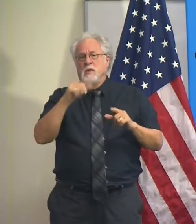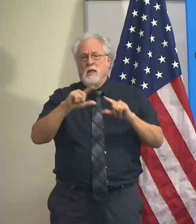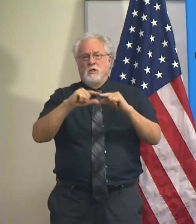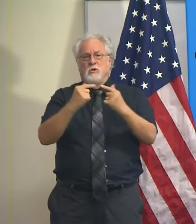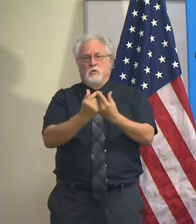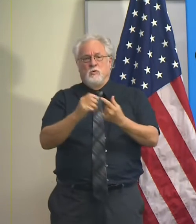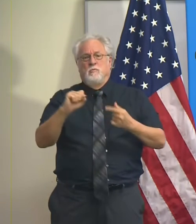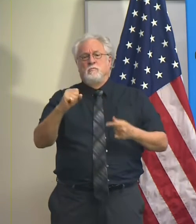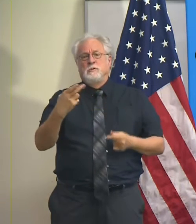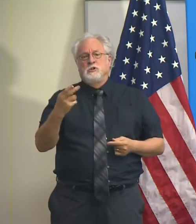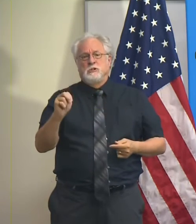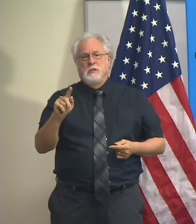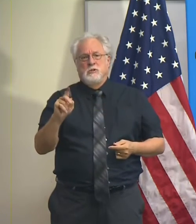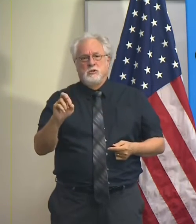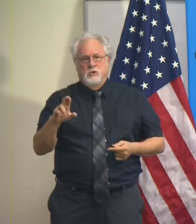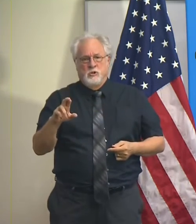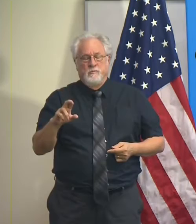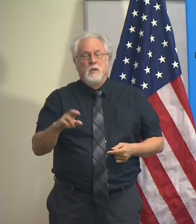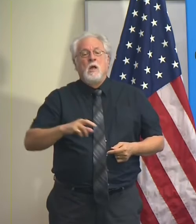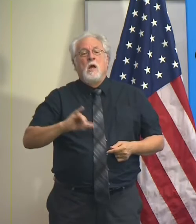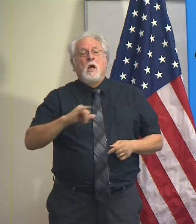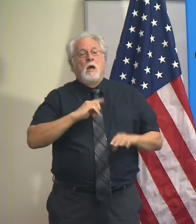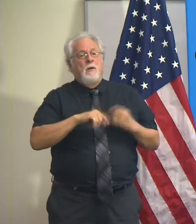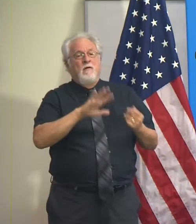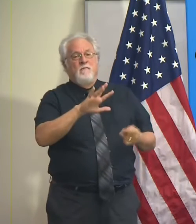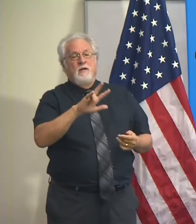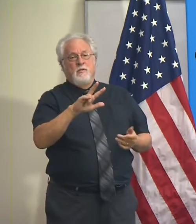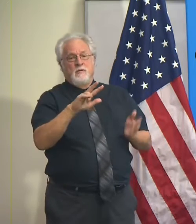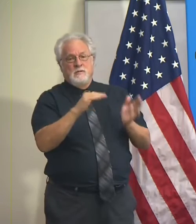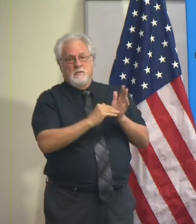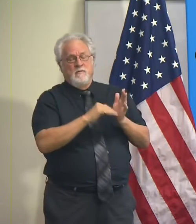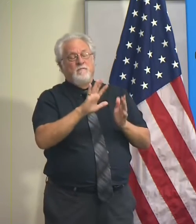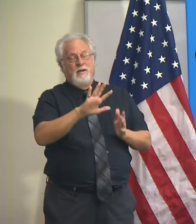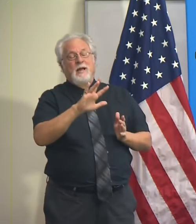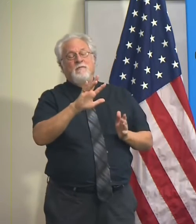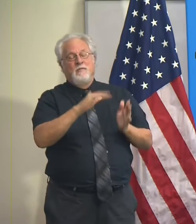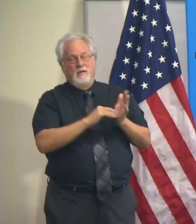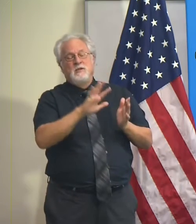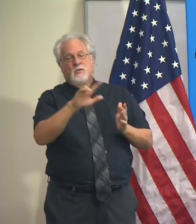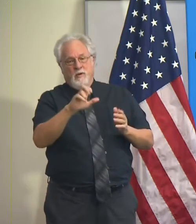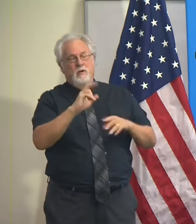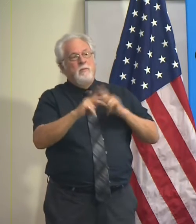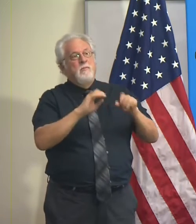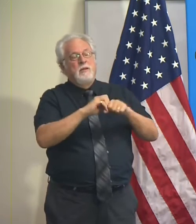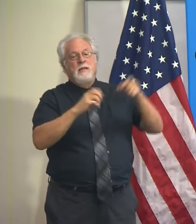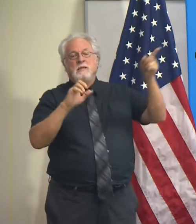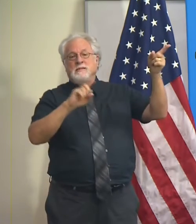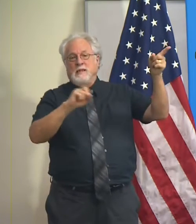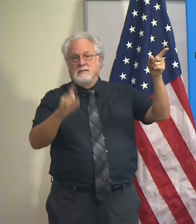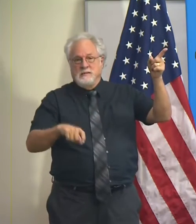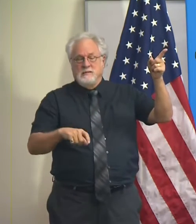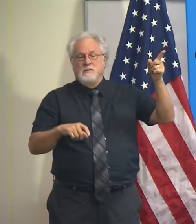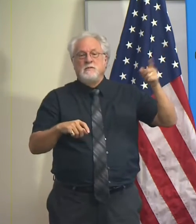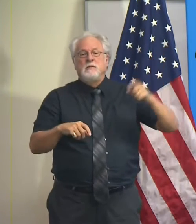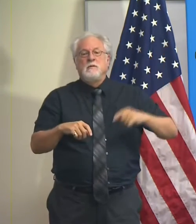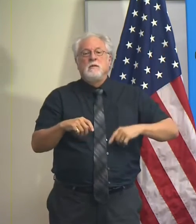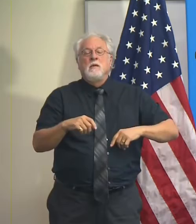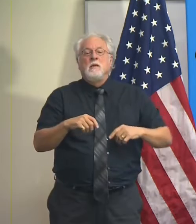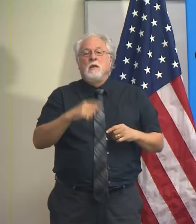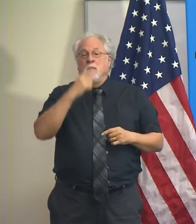shelter. Additionally, there are about 5,300 individuals sheltering in Texas still,